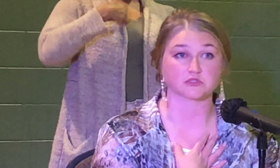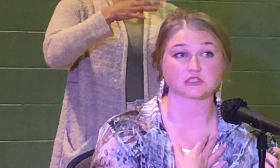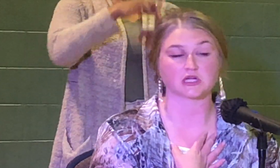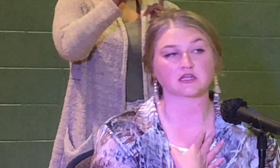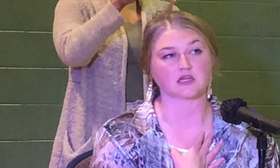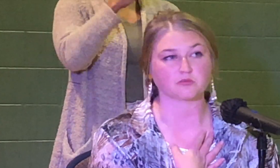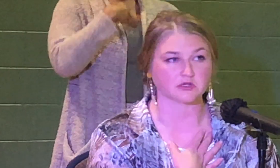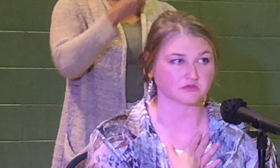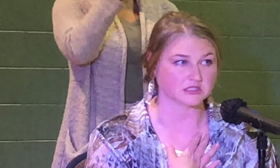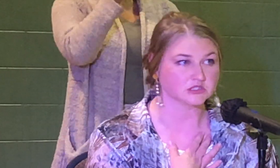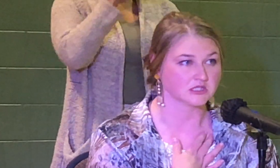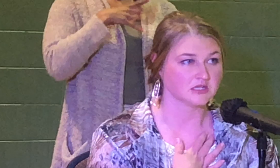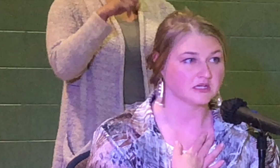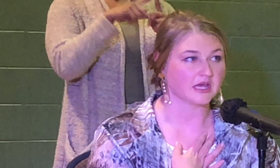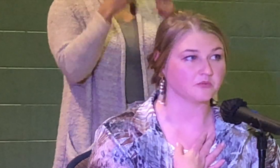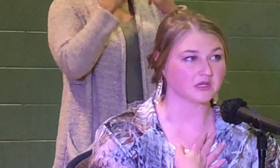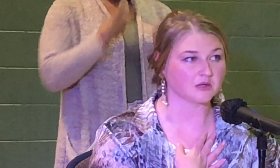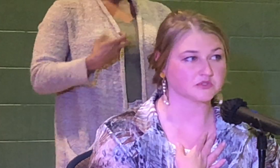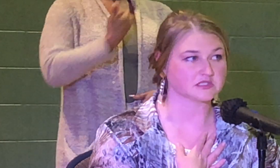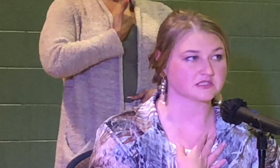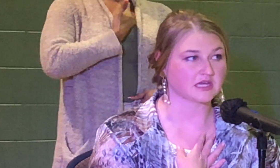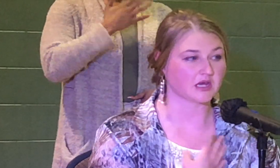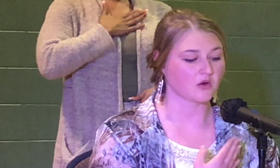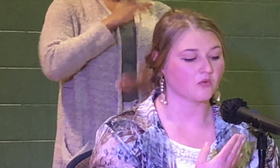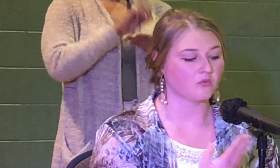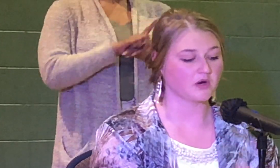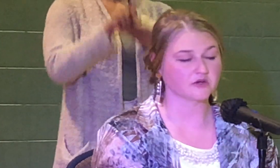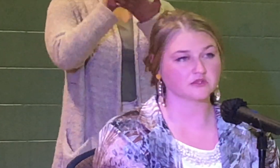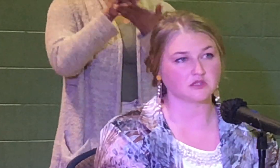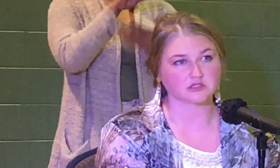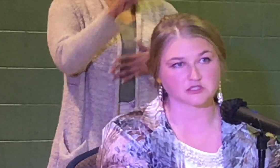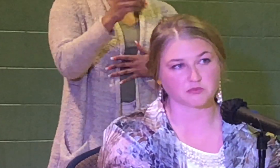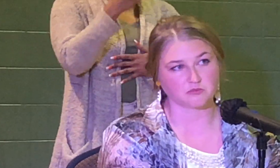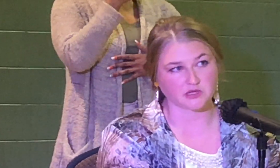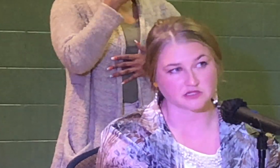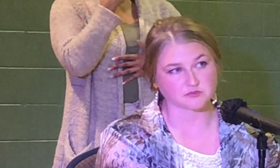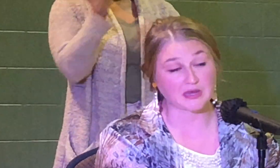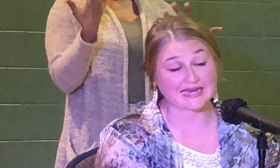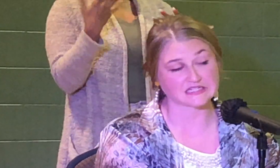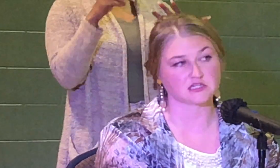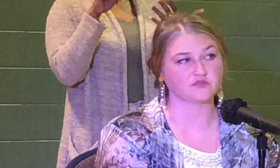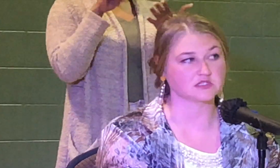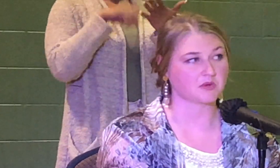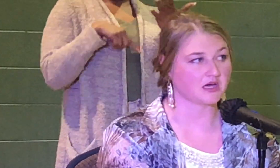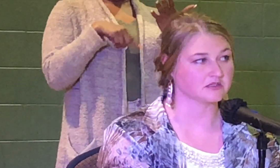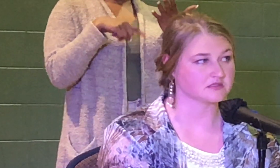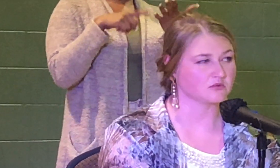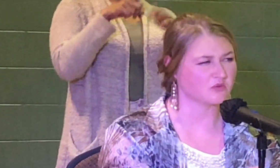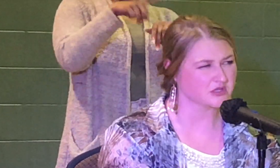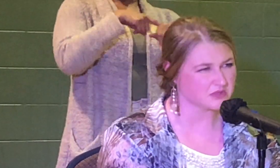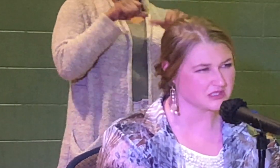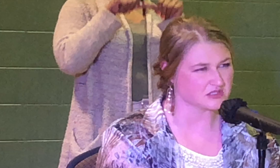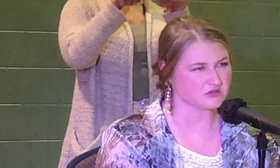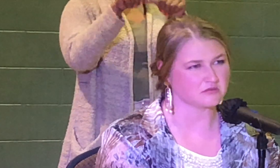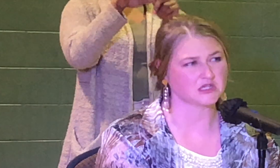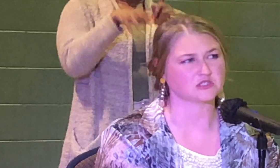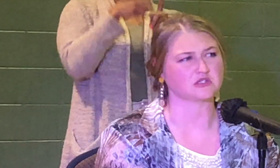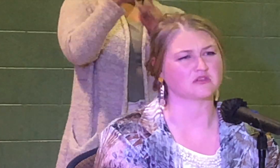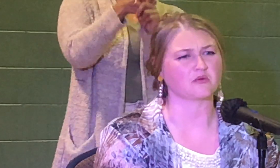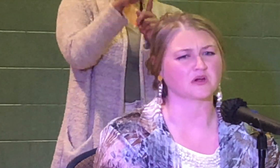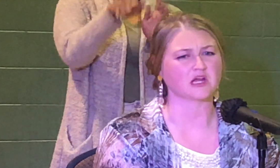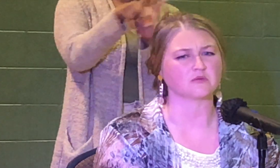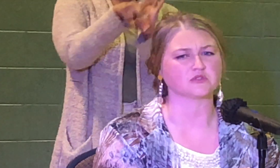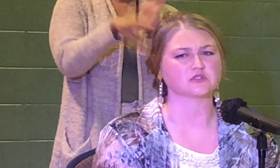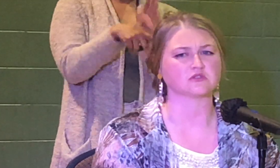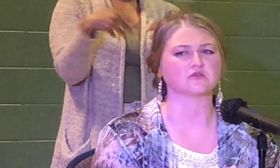woman, to be able to check that privilege and be able to say, what are the long-term impacts of this policy? What do we need to do to